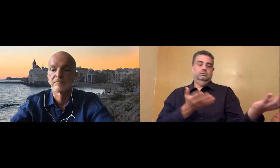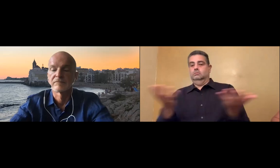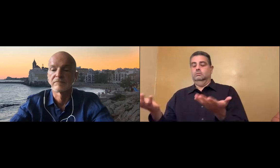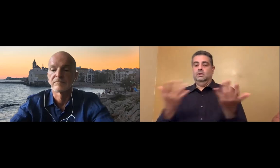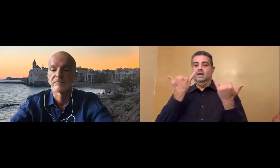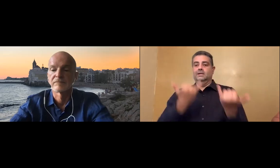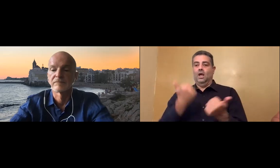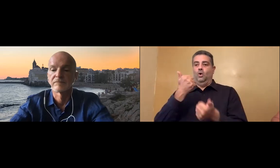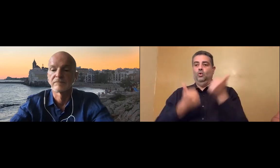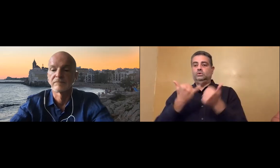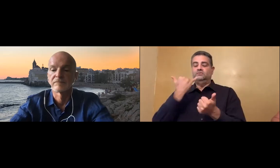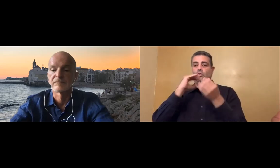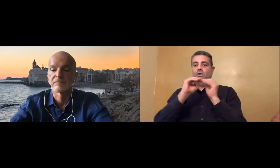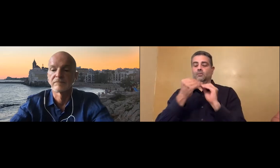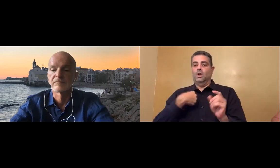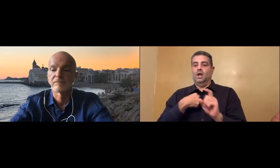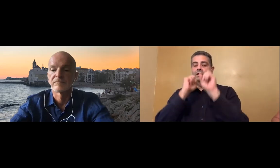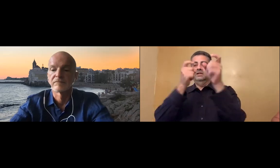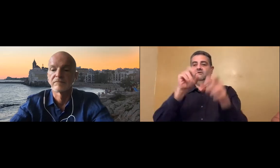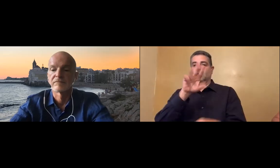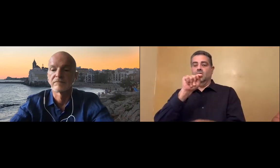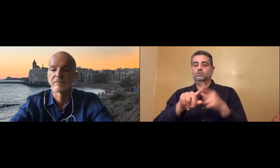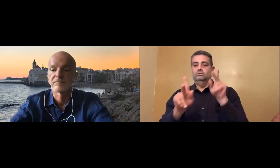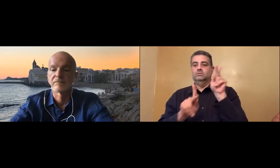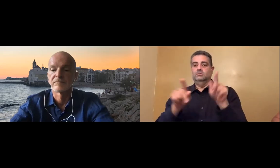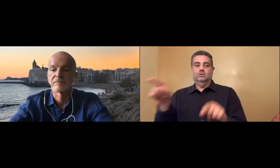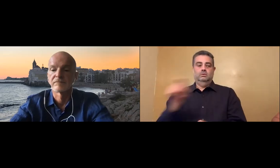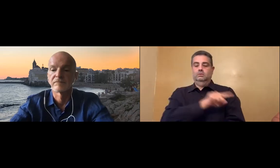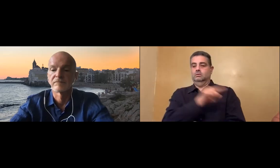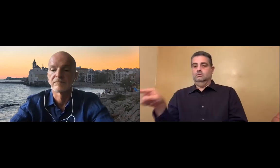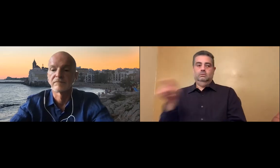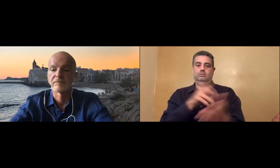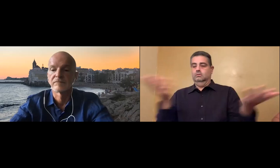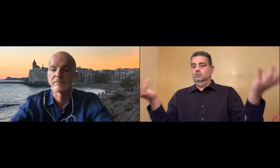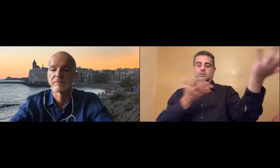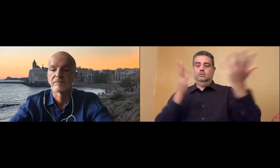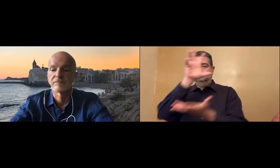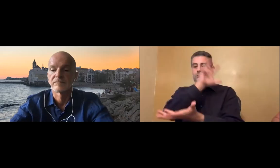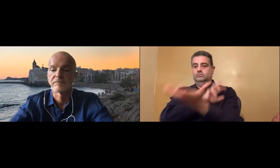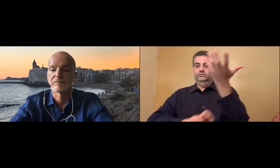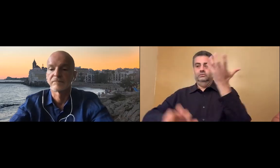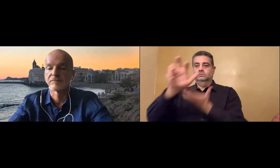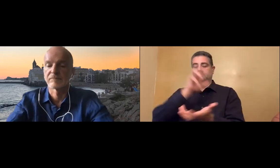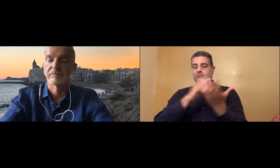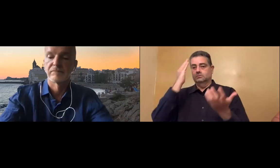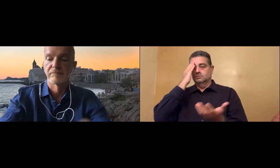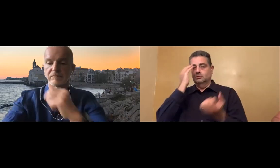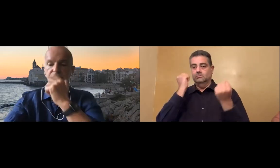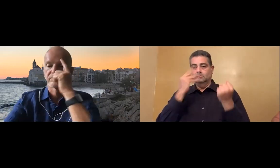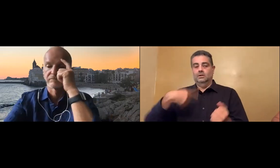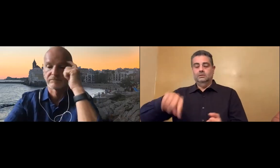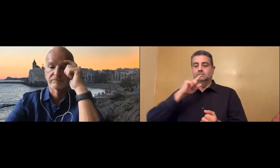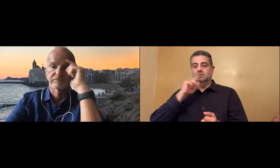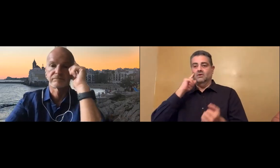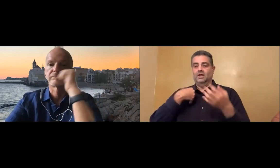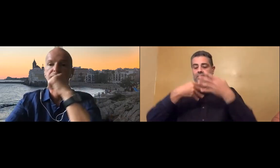CF working with me, but a different one for my MMX. And I have to keep straight in my head which number I've given out to whom and it can be a